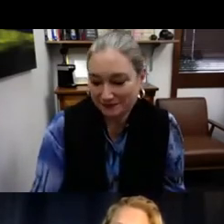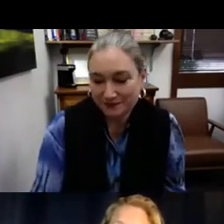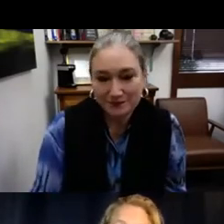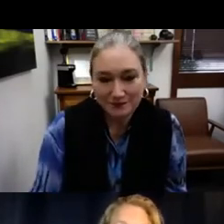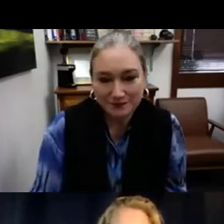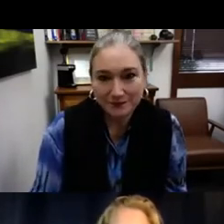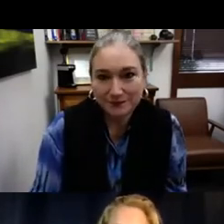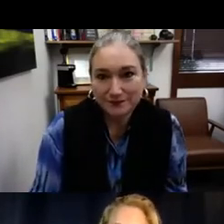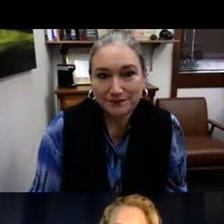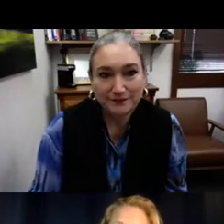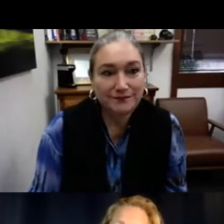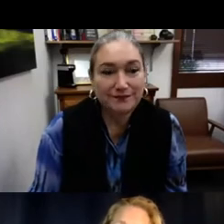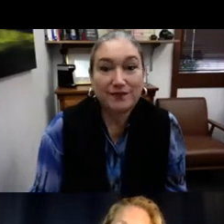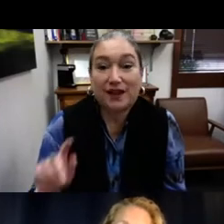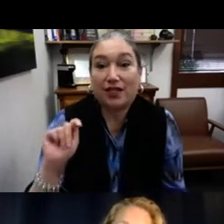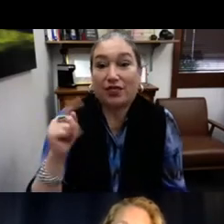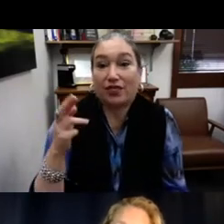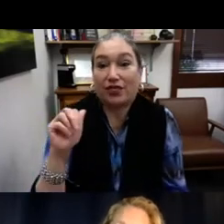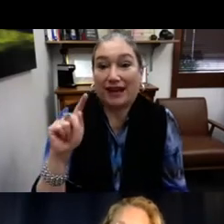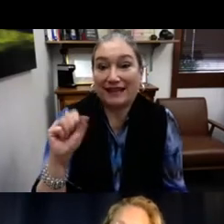So that's our opportunity.